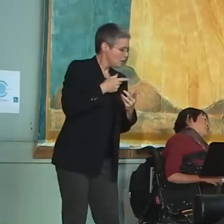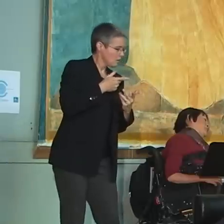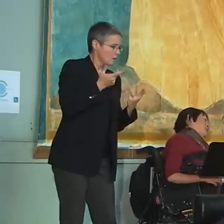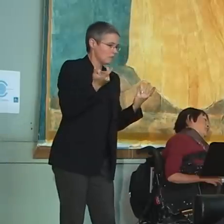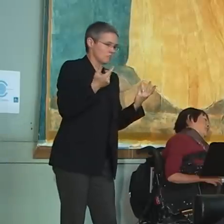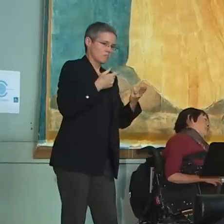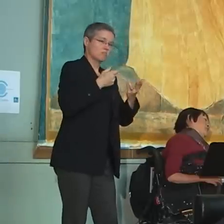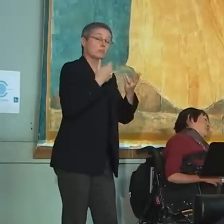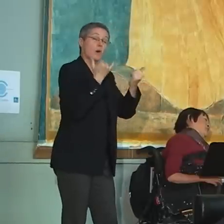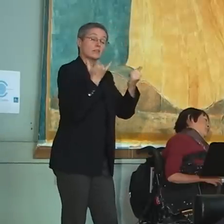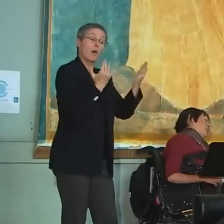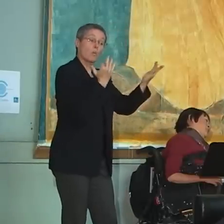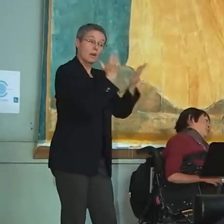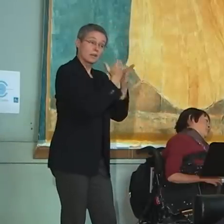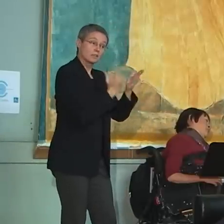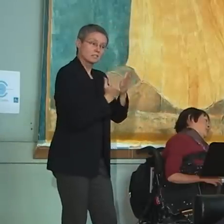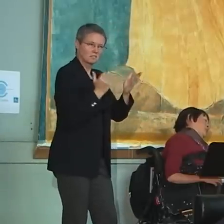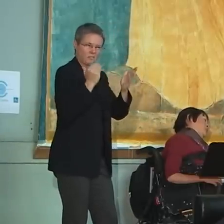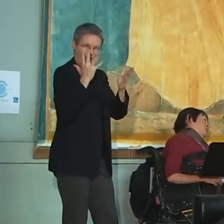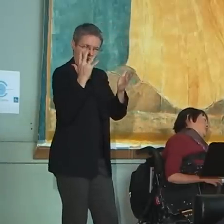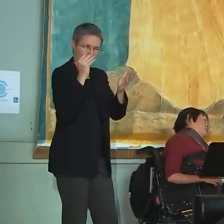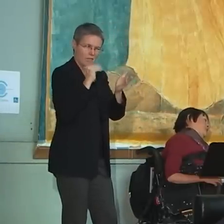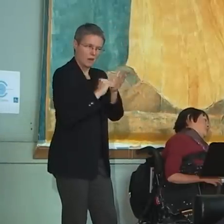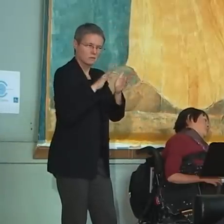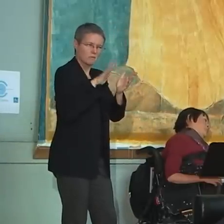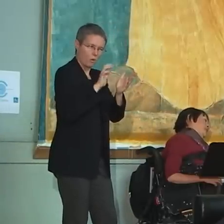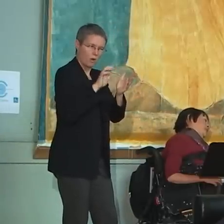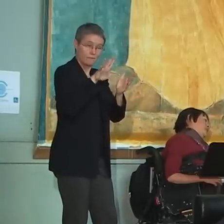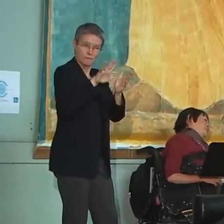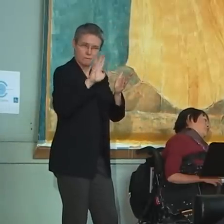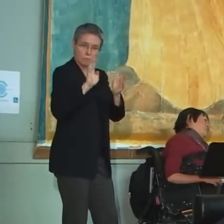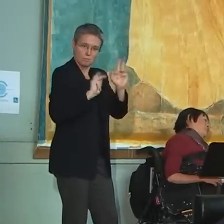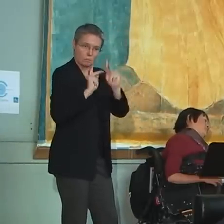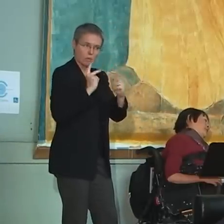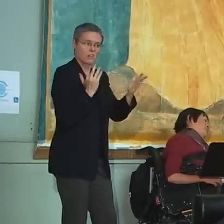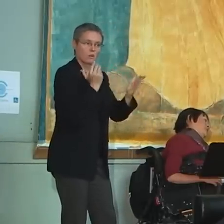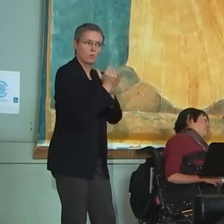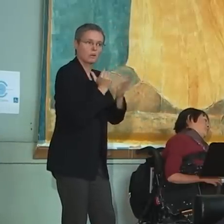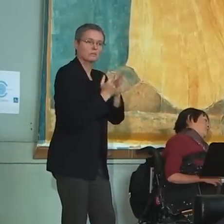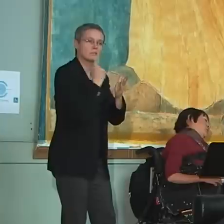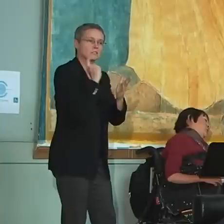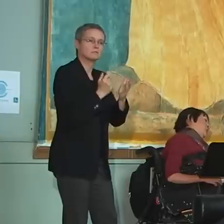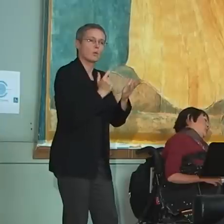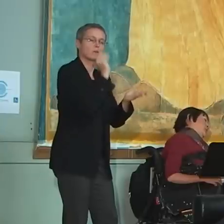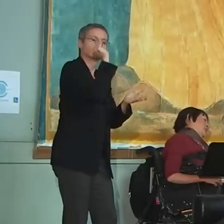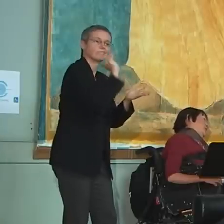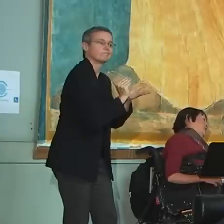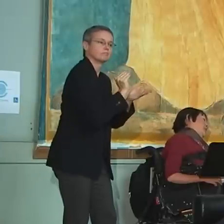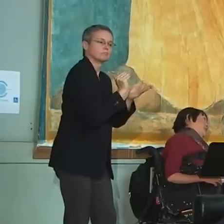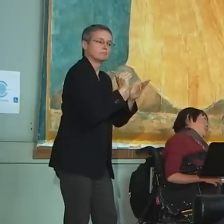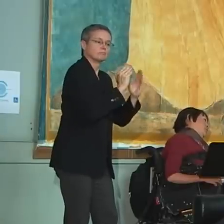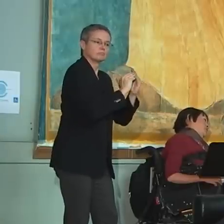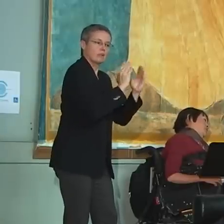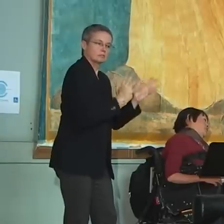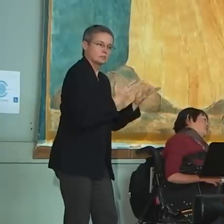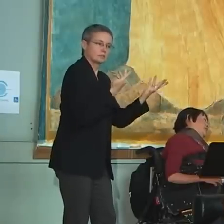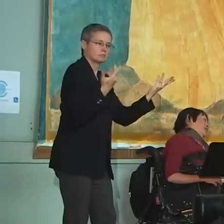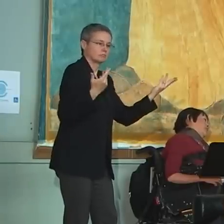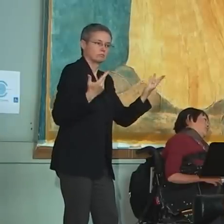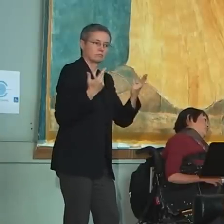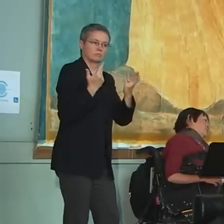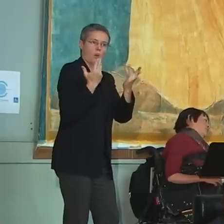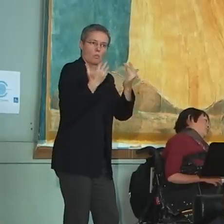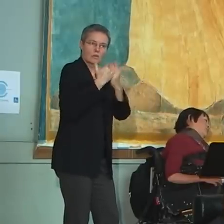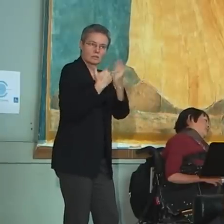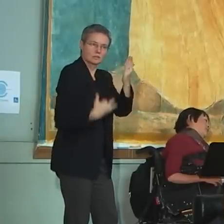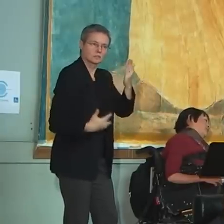,454 households with special needs on the real and affordable housing product. And it can take a number of years to